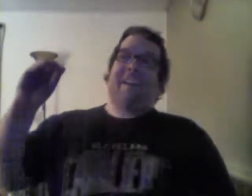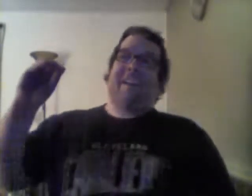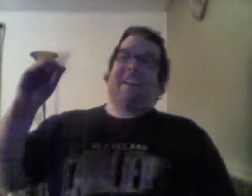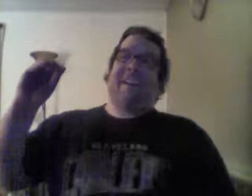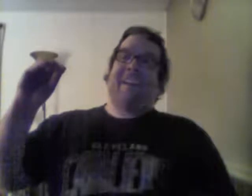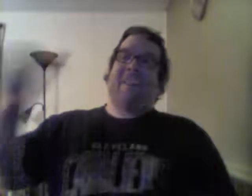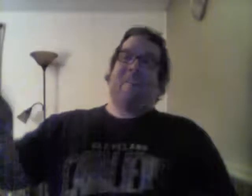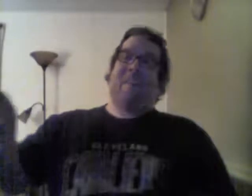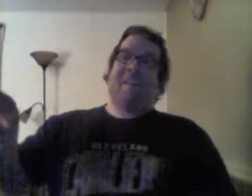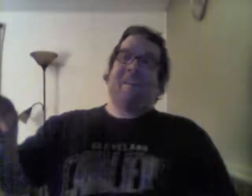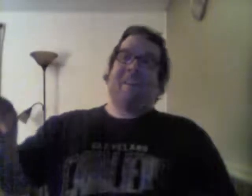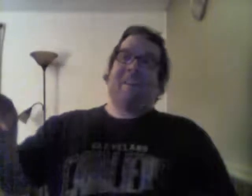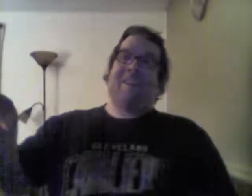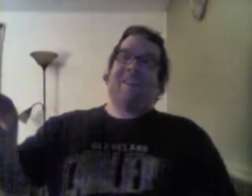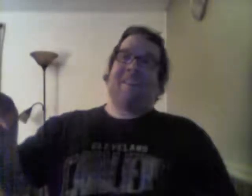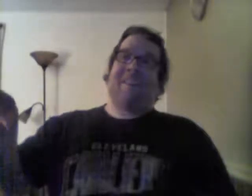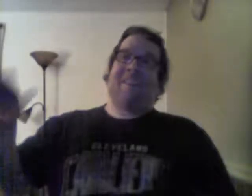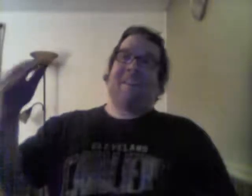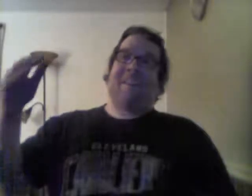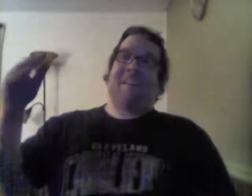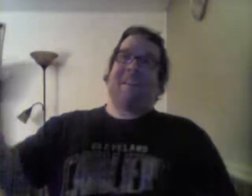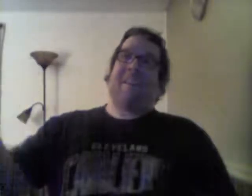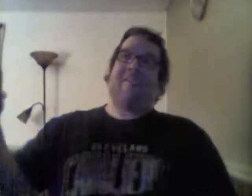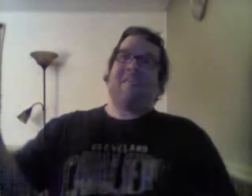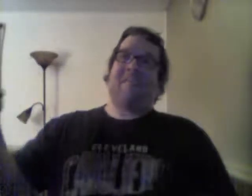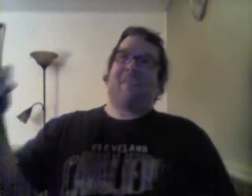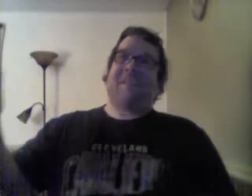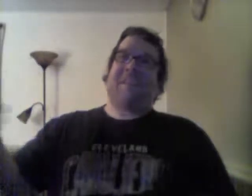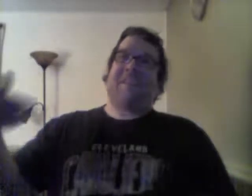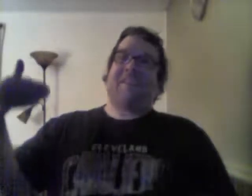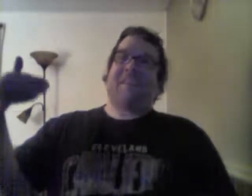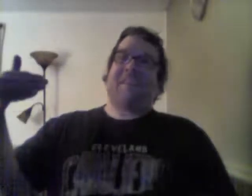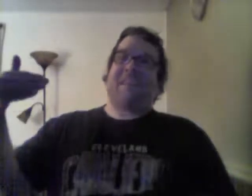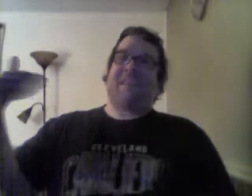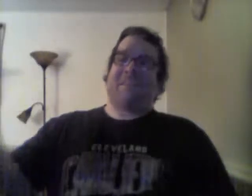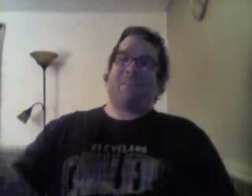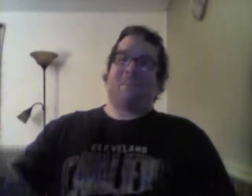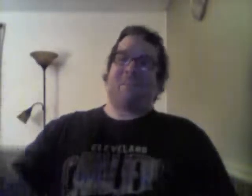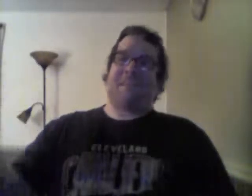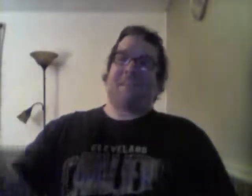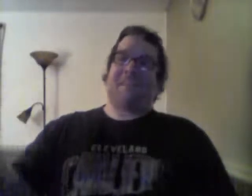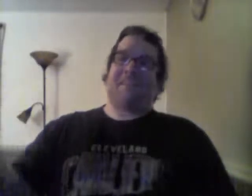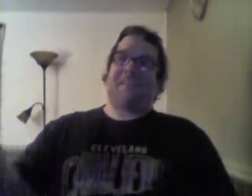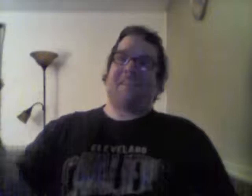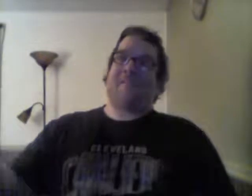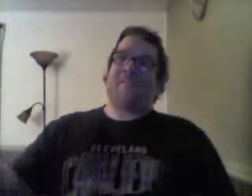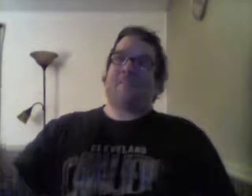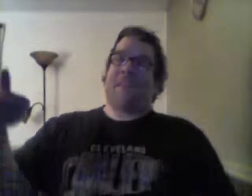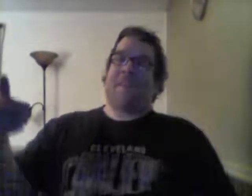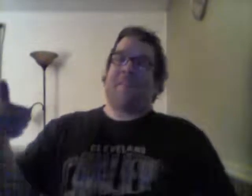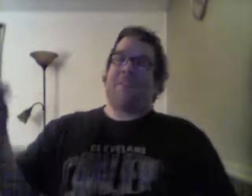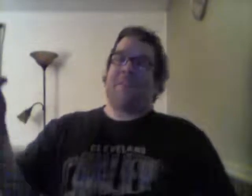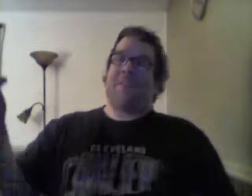And when he does, and he tells, when he does, the gourd dorky kid is convinced by the others to